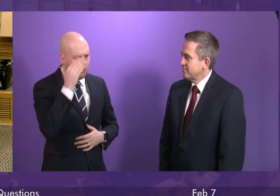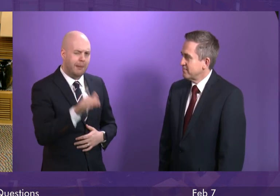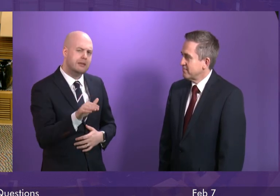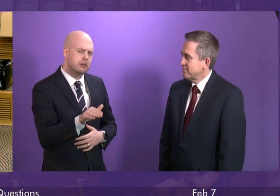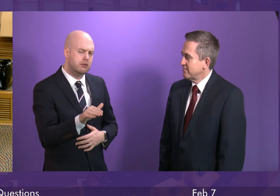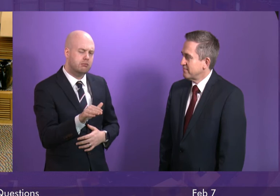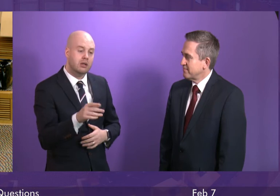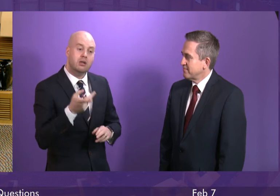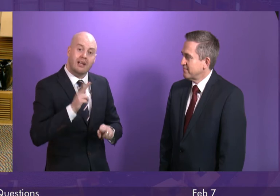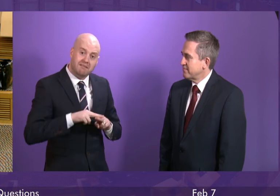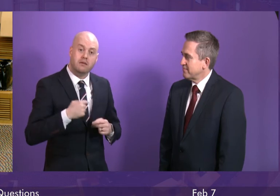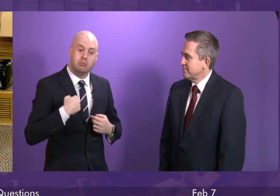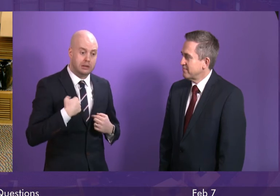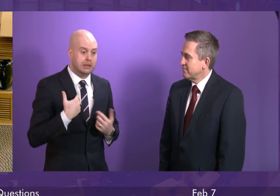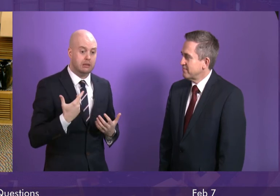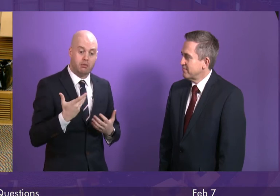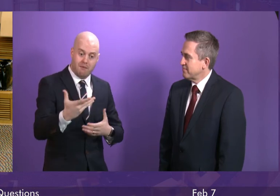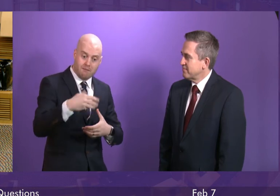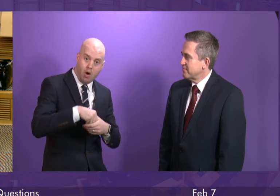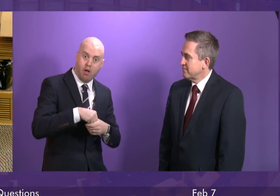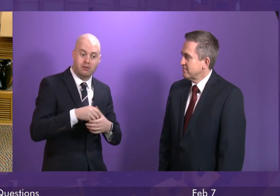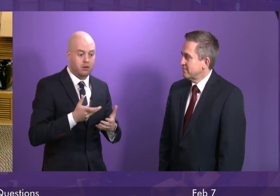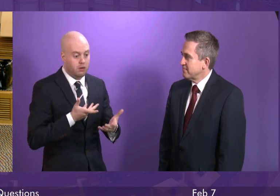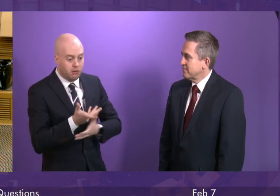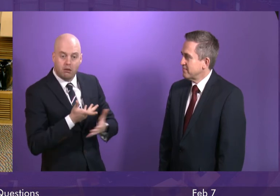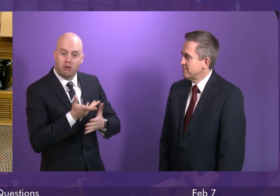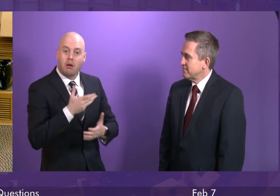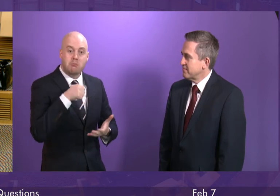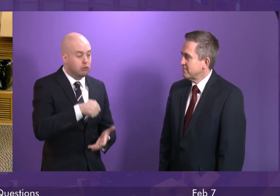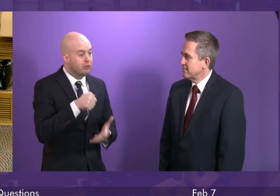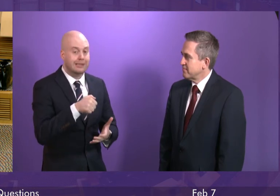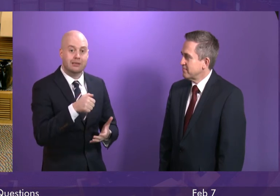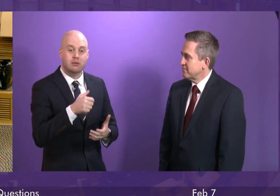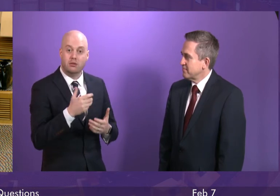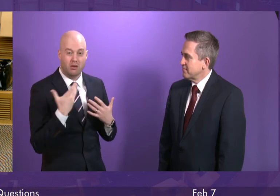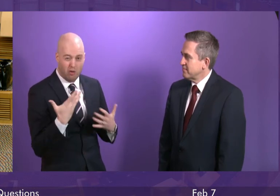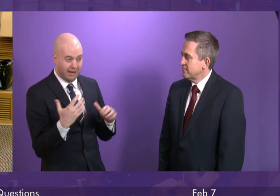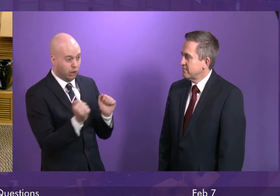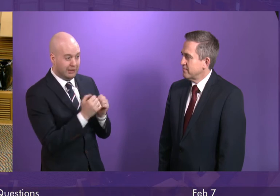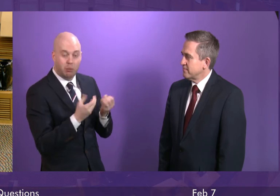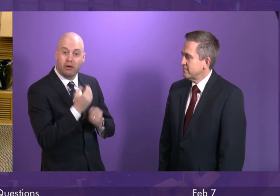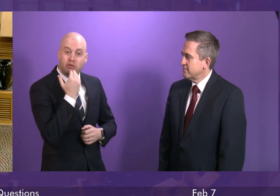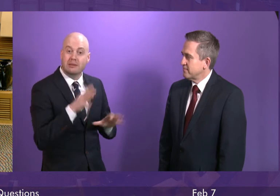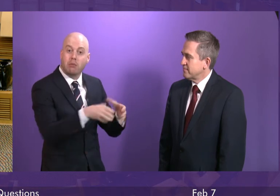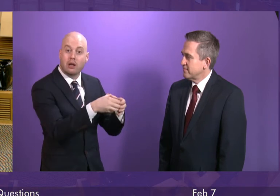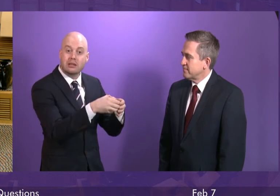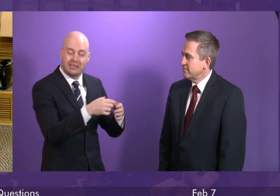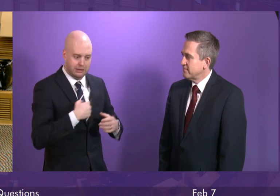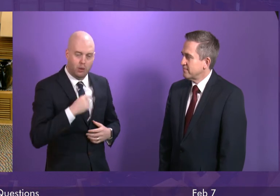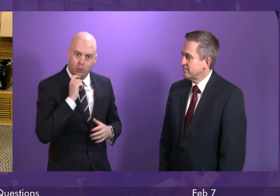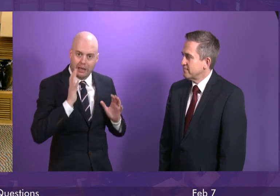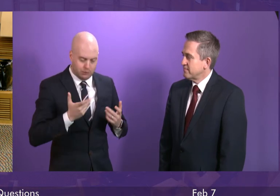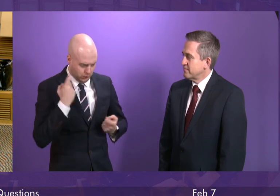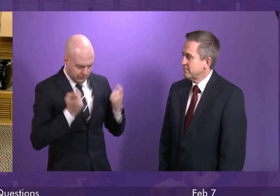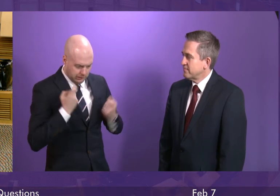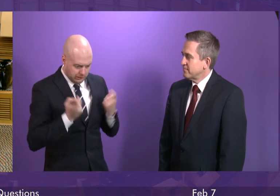that if we had listened to them on the budget, if we hadn't reached an agreement with the Greens, we would have had to contemplate, if we'd followed the Conservatives,